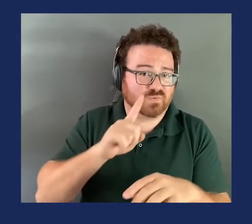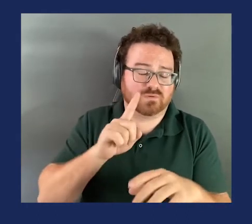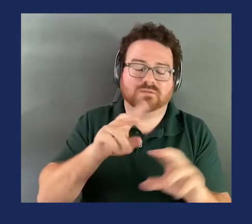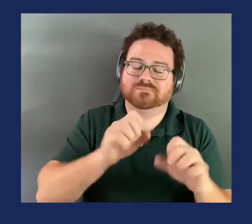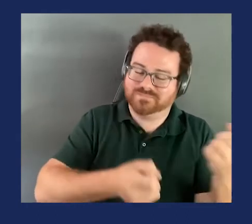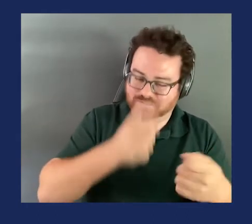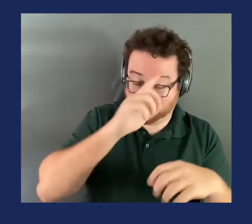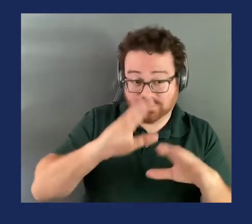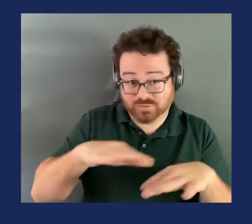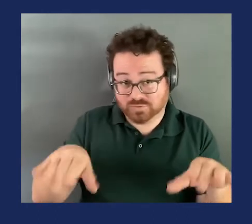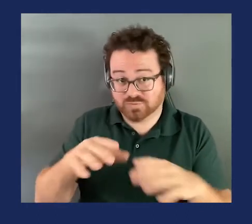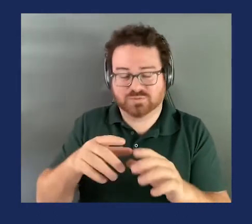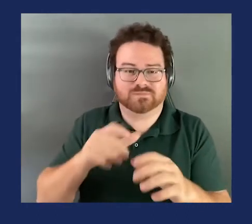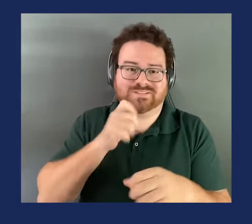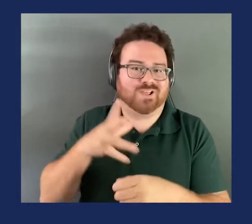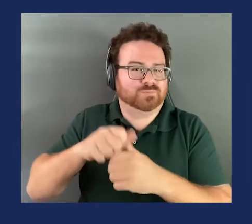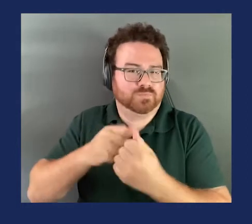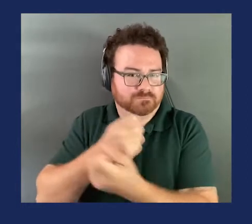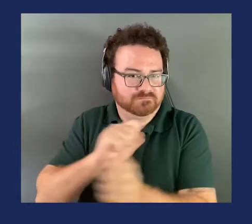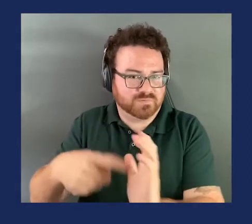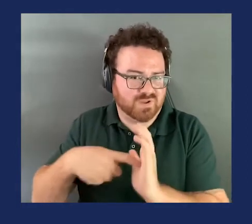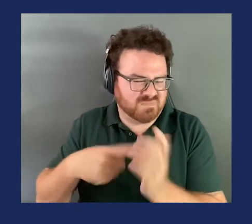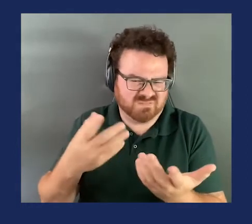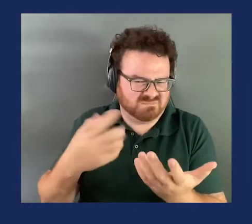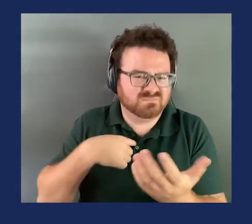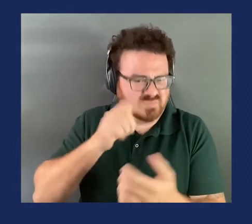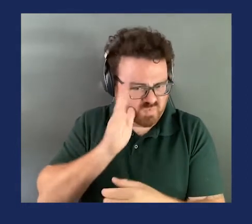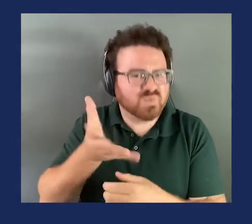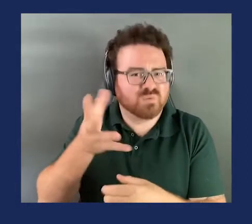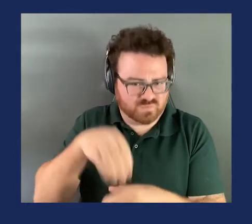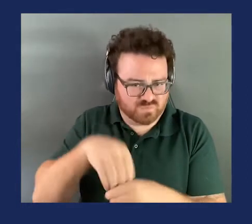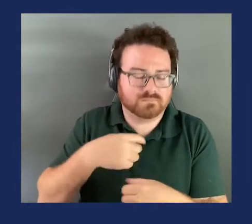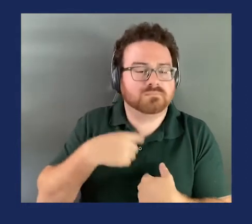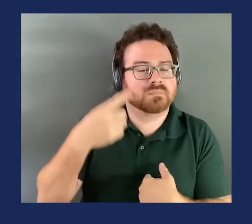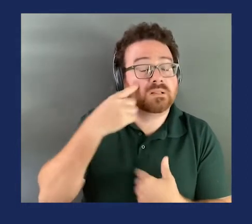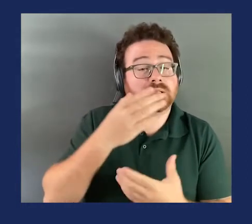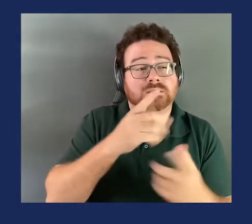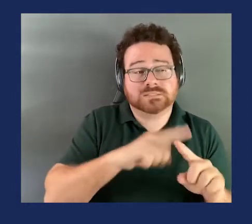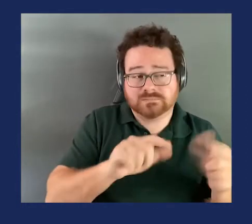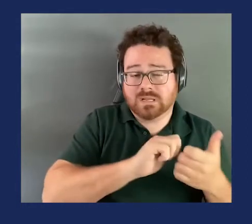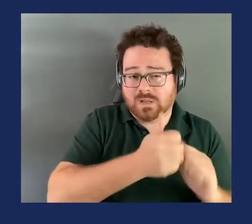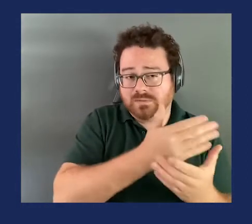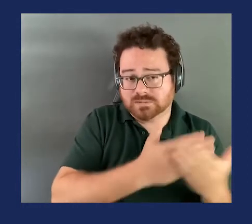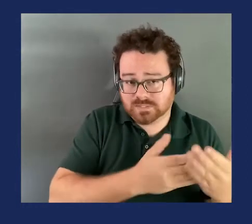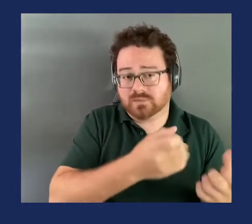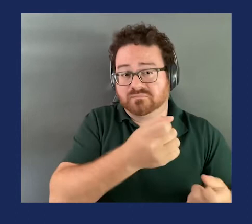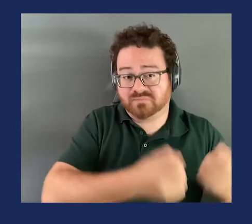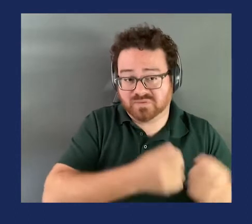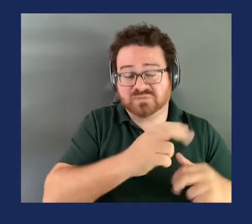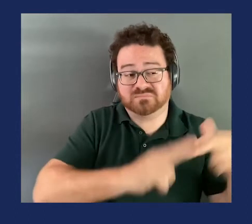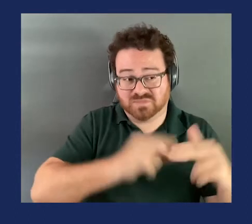there may be differences in the way that vehicles marketed for use are built, and if the different construction